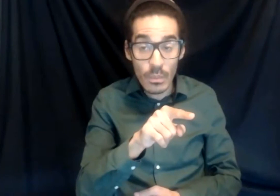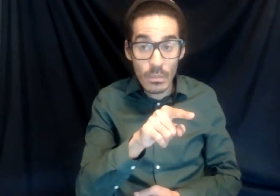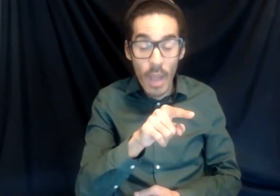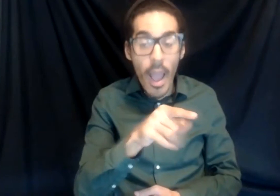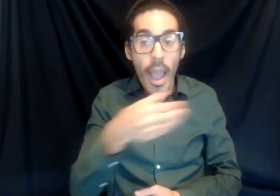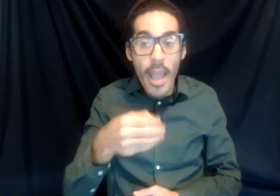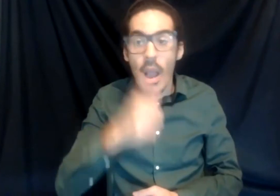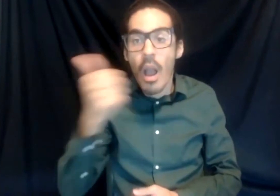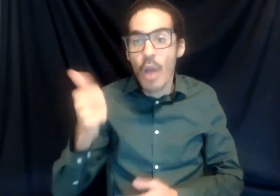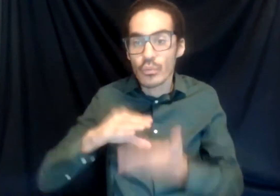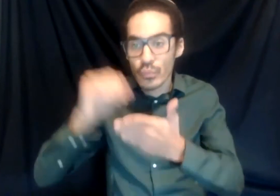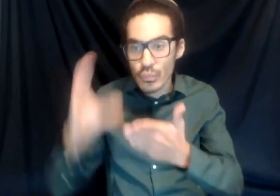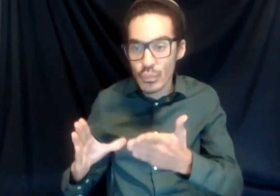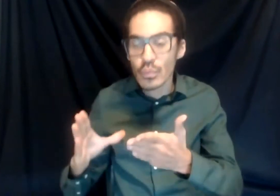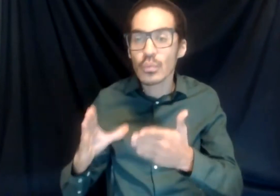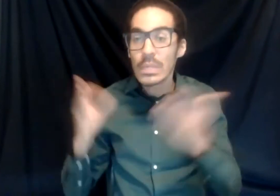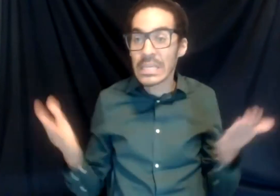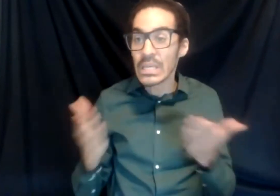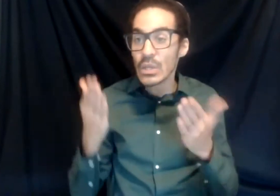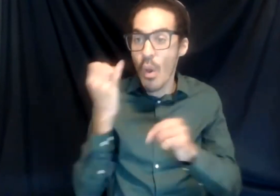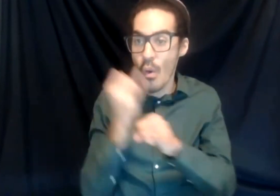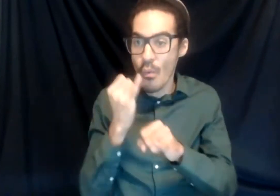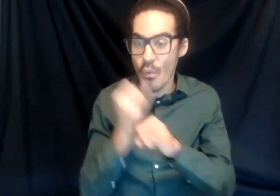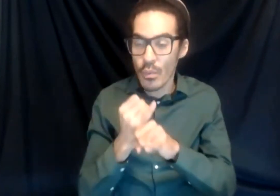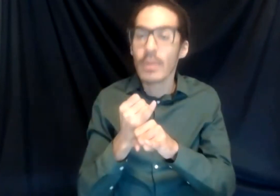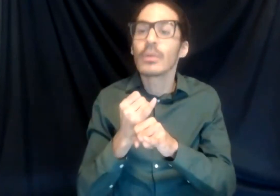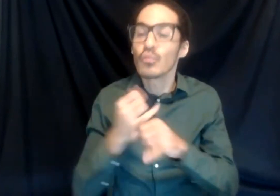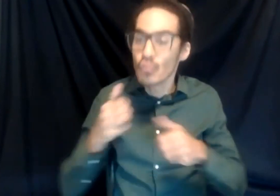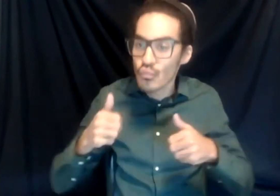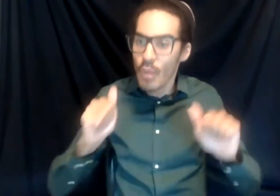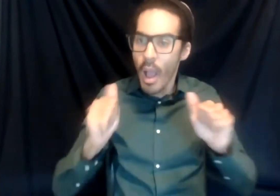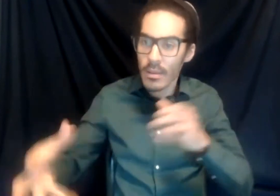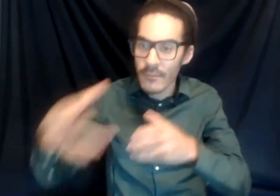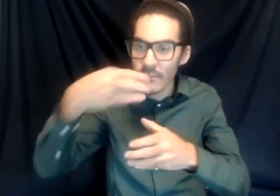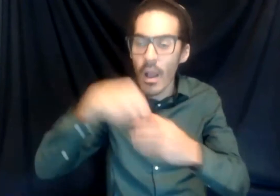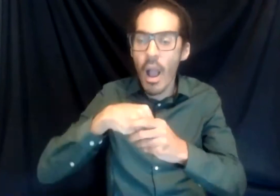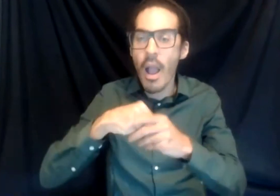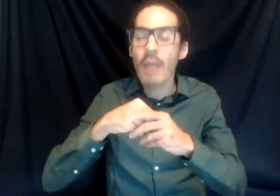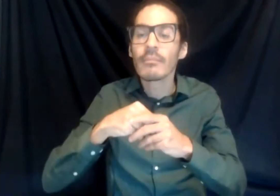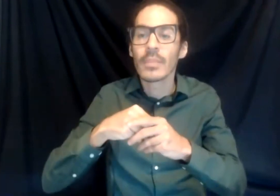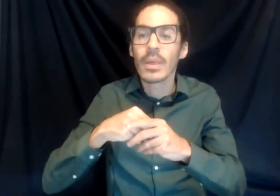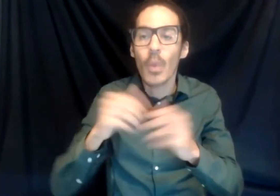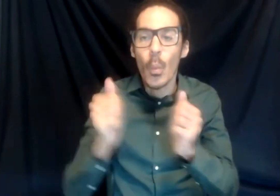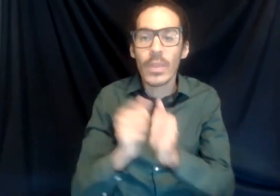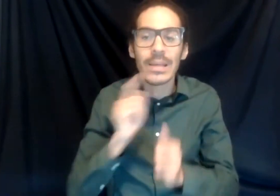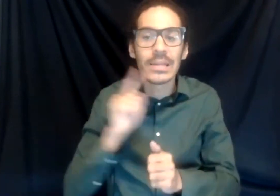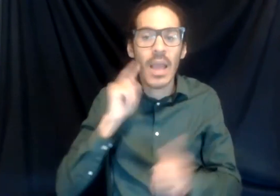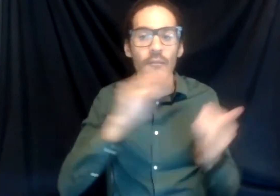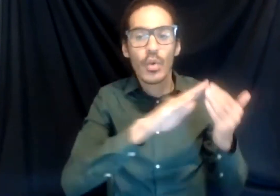at RIT make an effort to get involved in the deaf community here? I